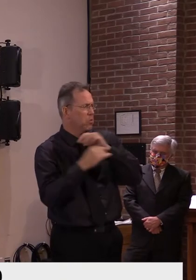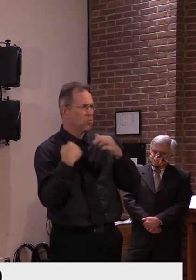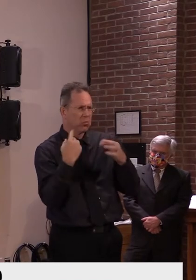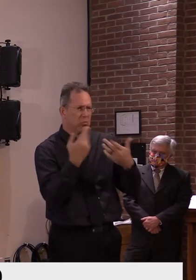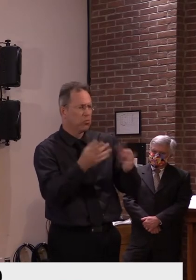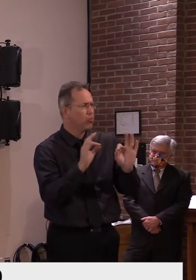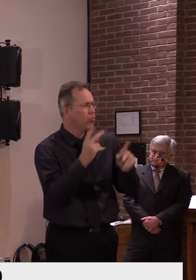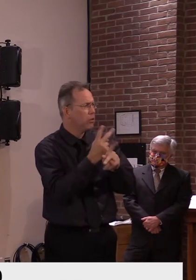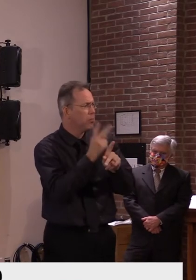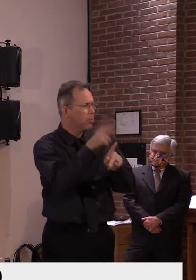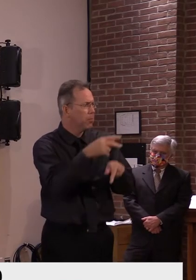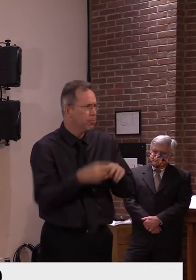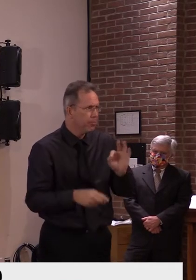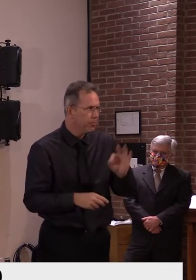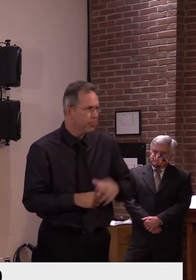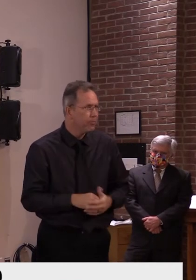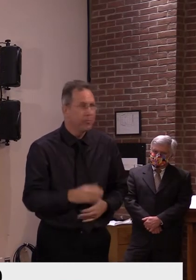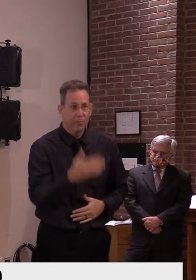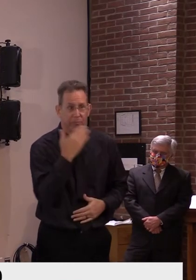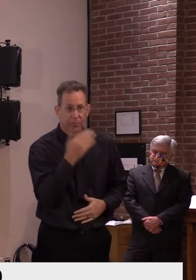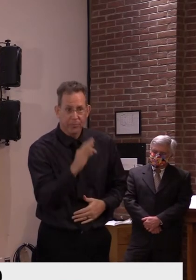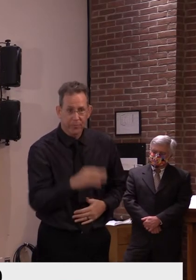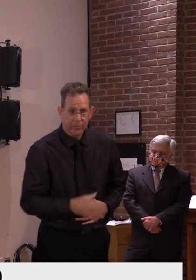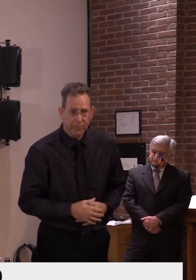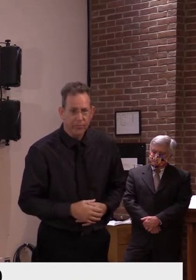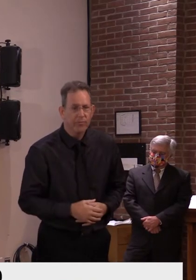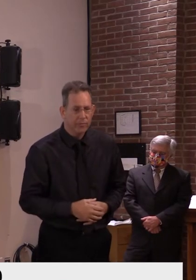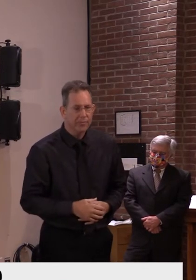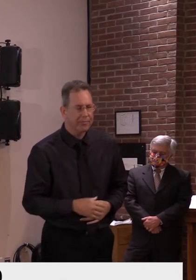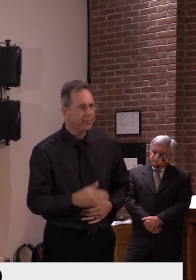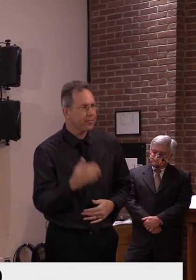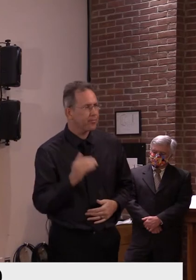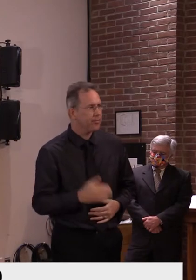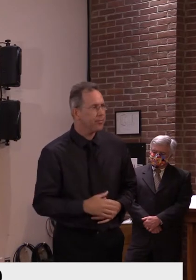Thank you. Kat, WCAS.